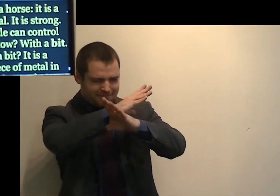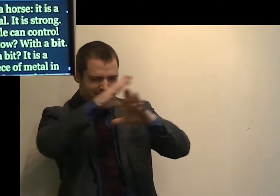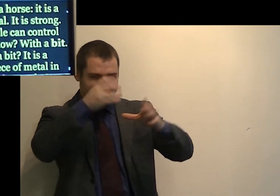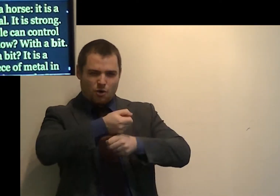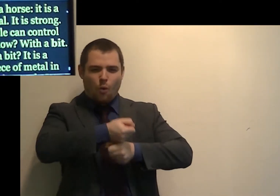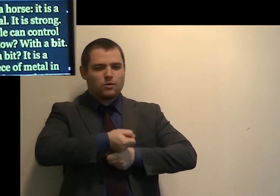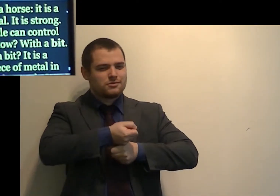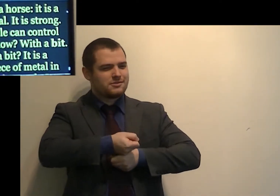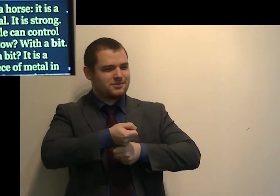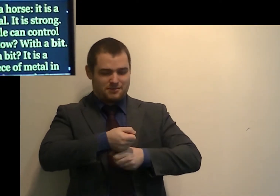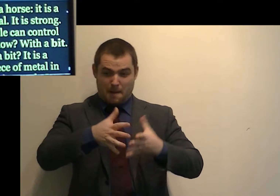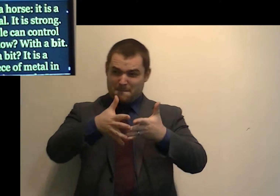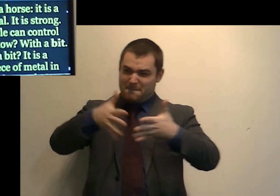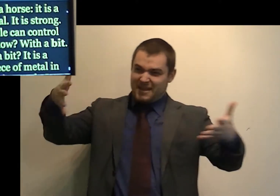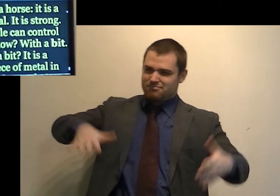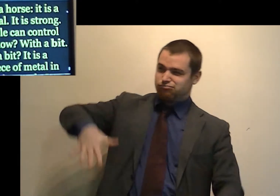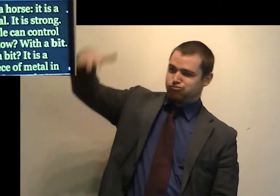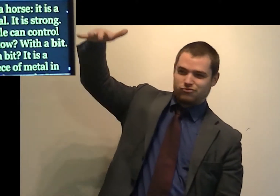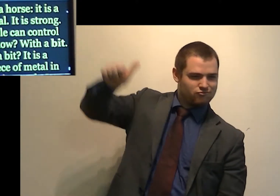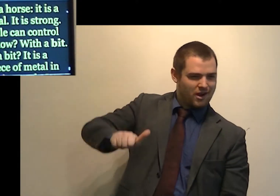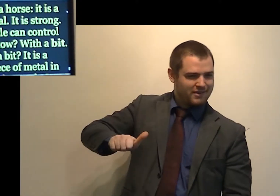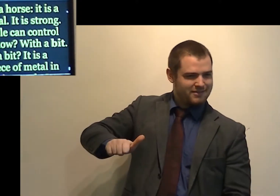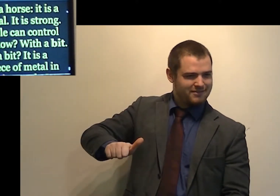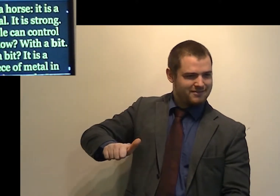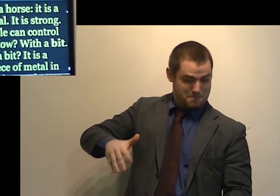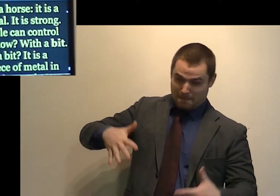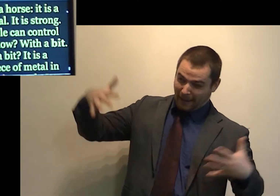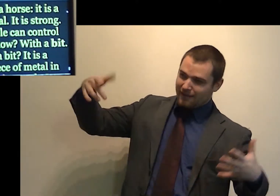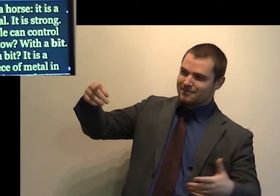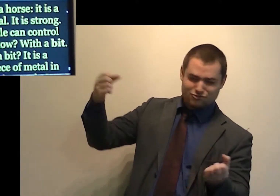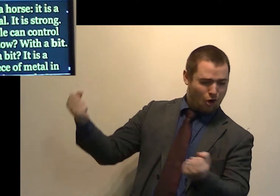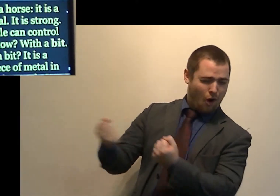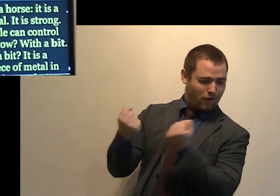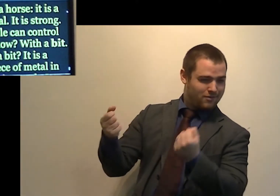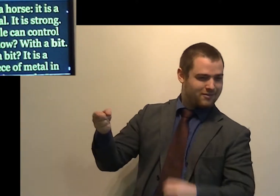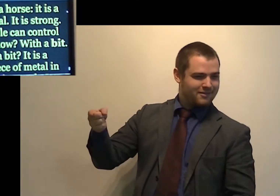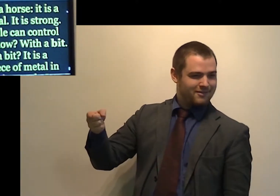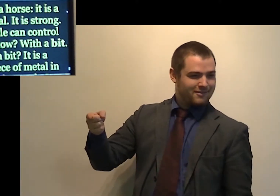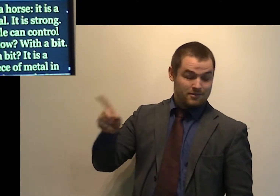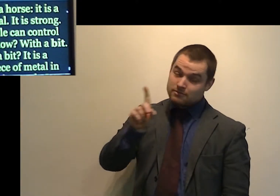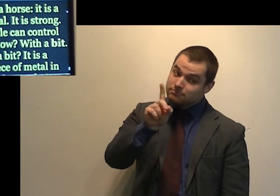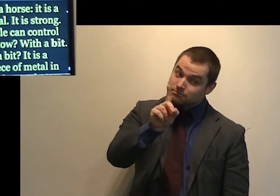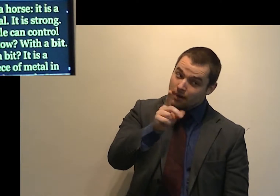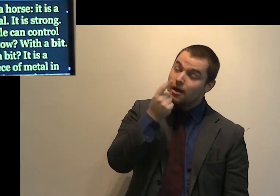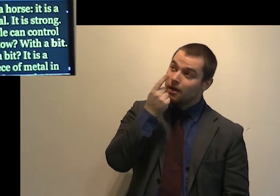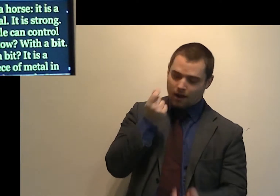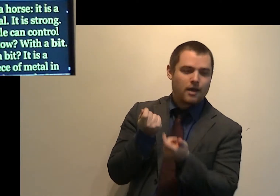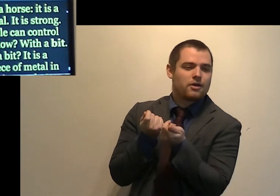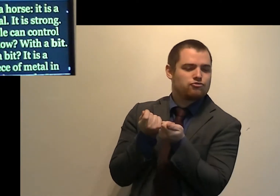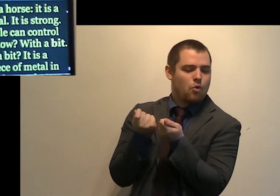It is a big animal. It is strong. But people can control horses.